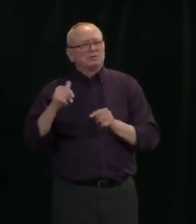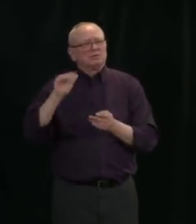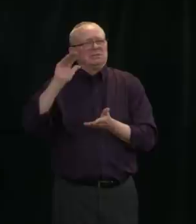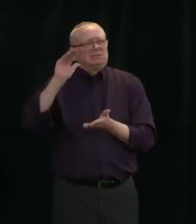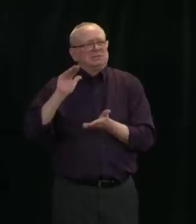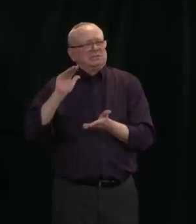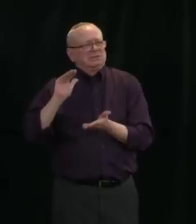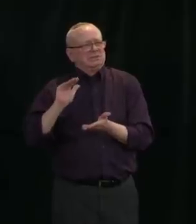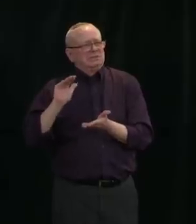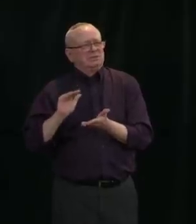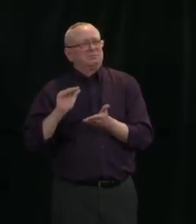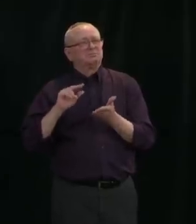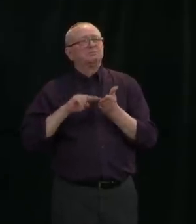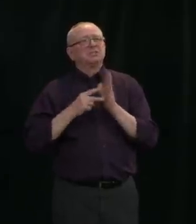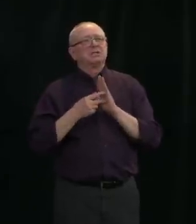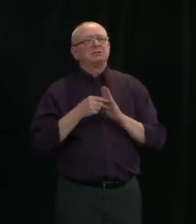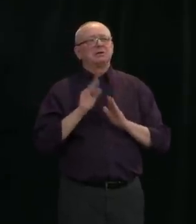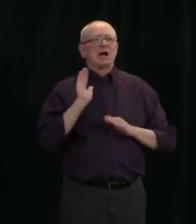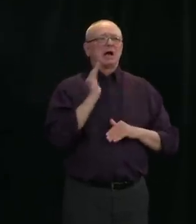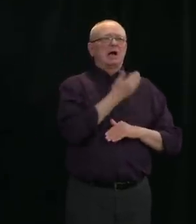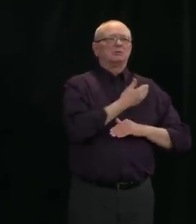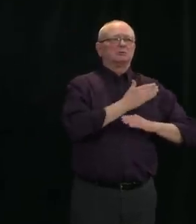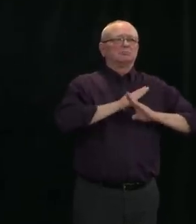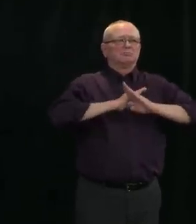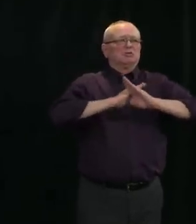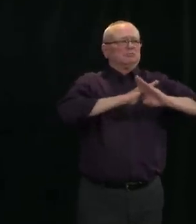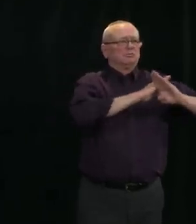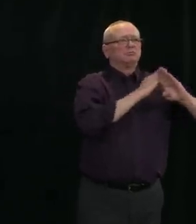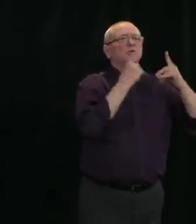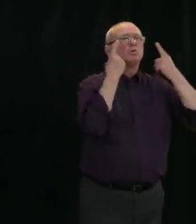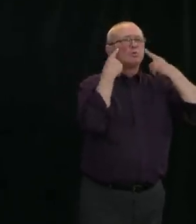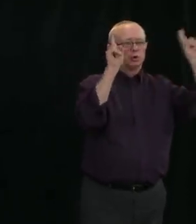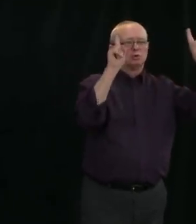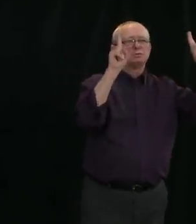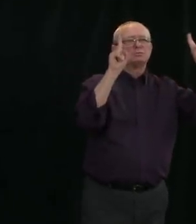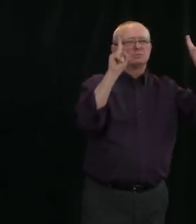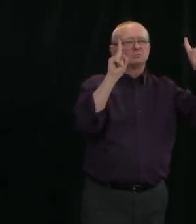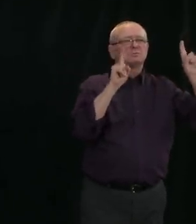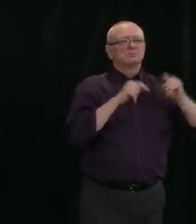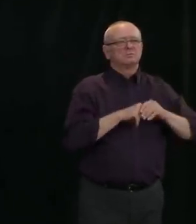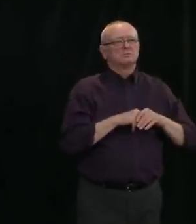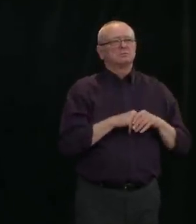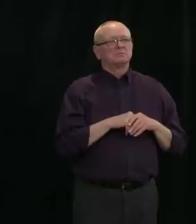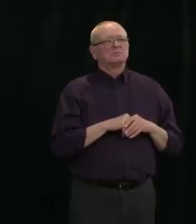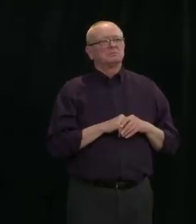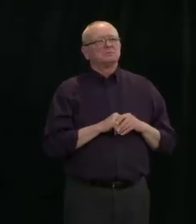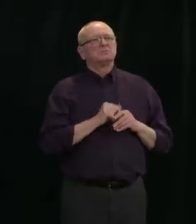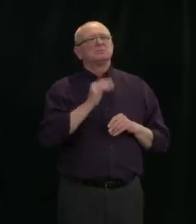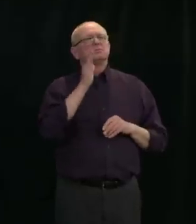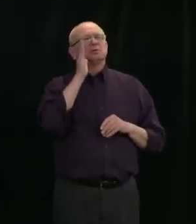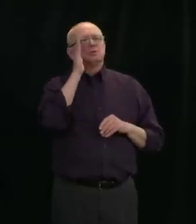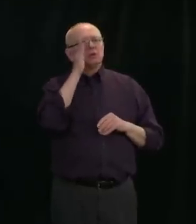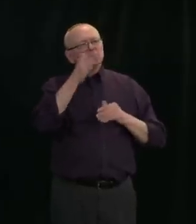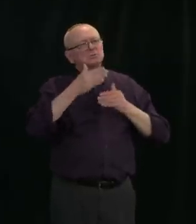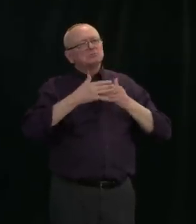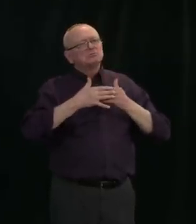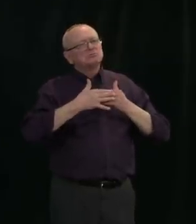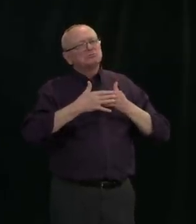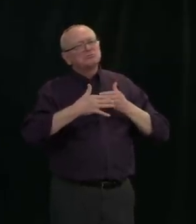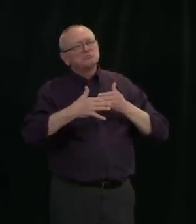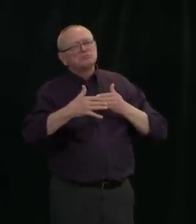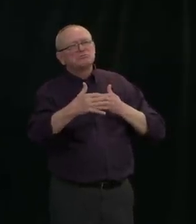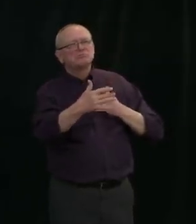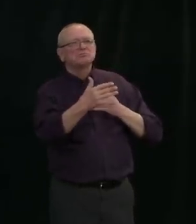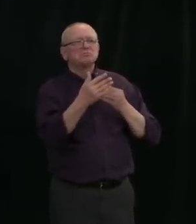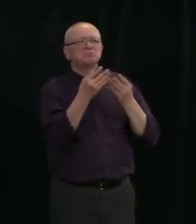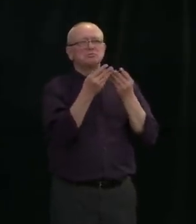have taken are working and will get through the pandemic with proportionally much lower human costs than in other parts of the